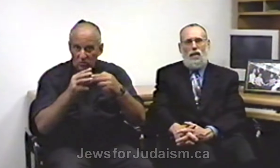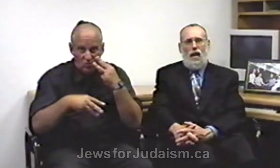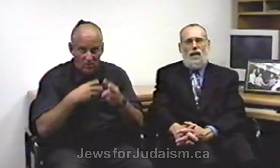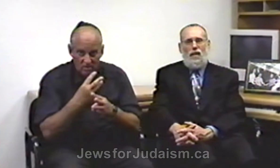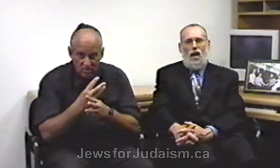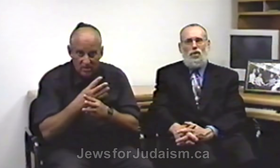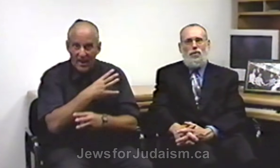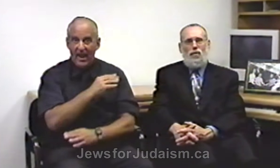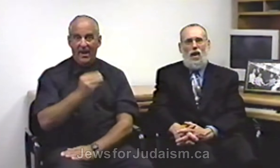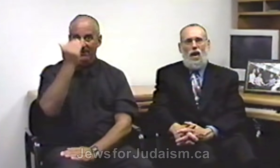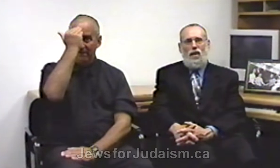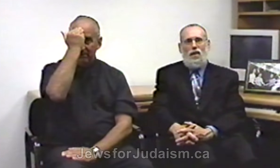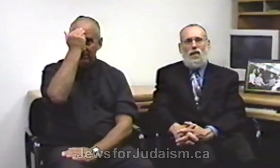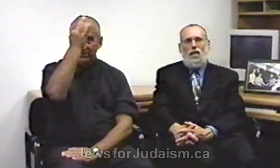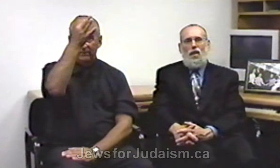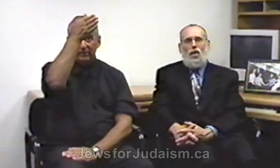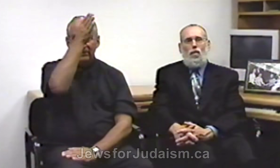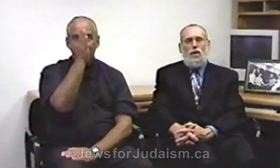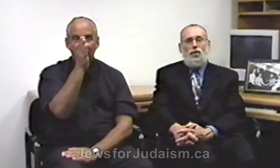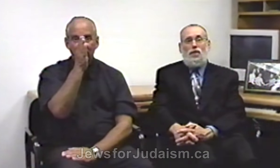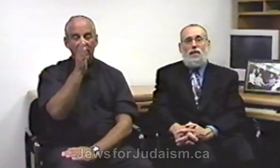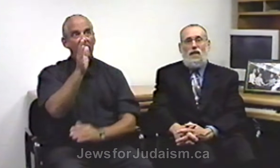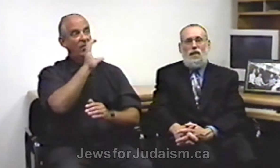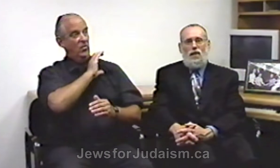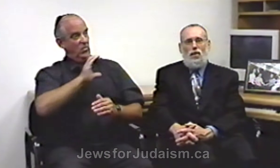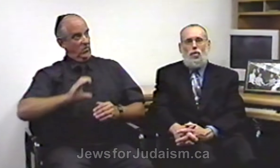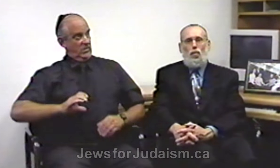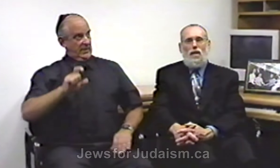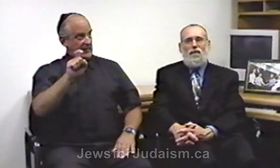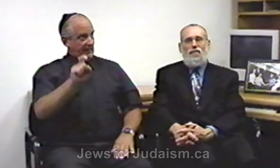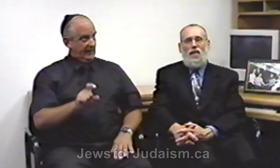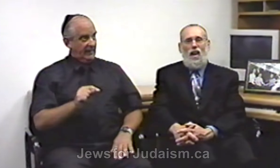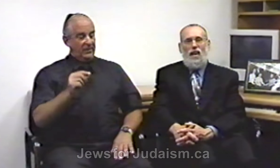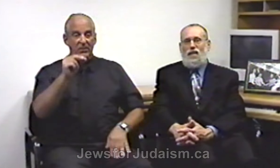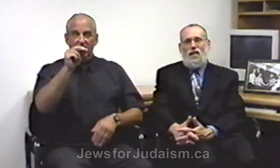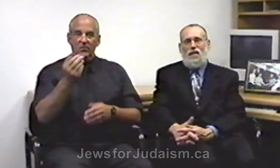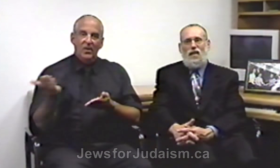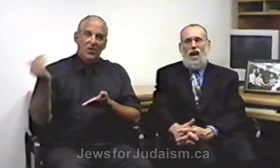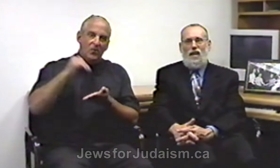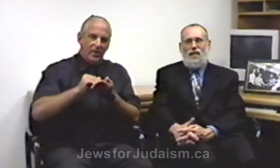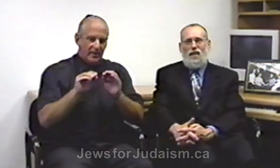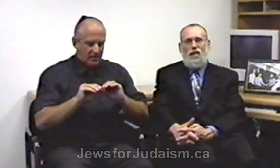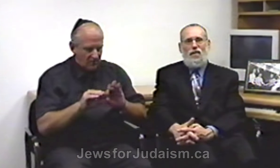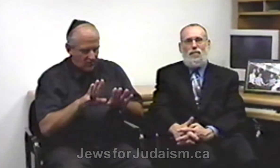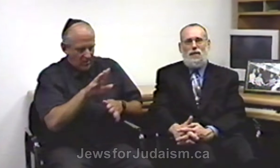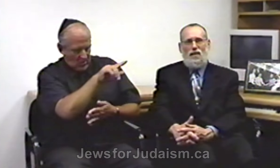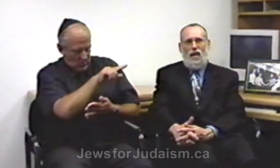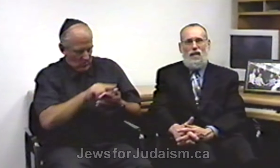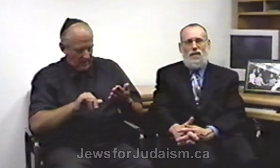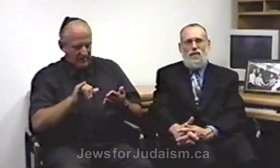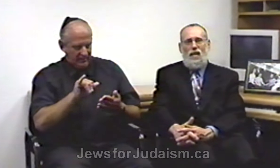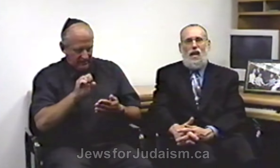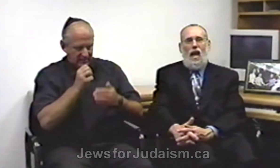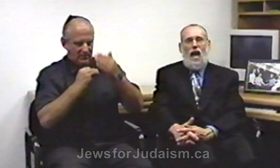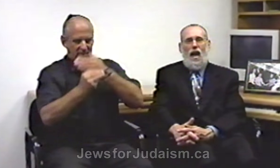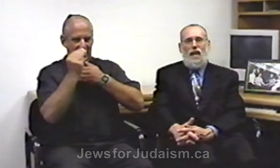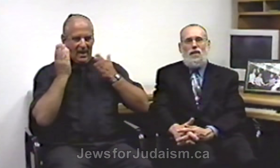and knowledge of God, Christians needed to redefine the idea of Messiah, and